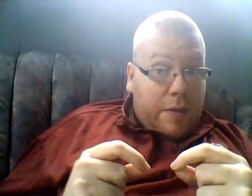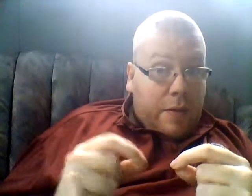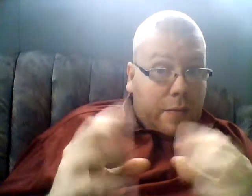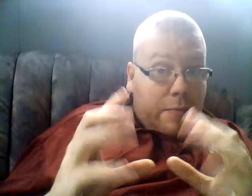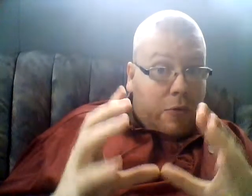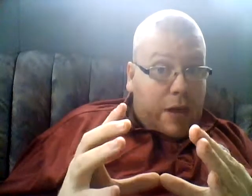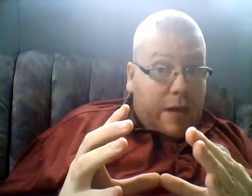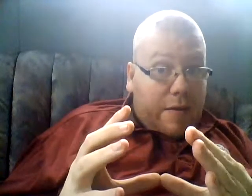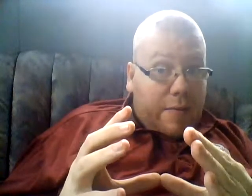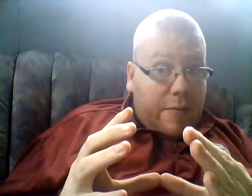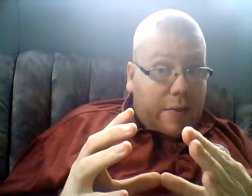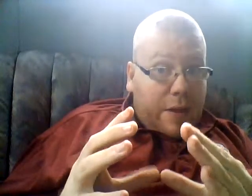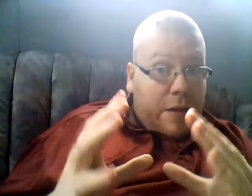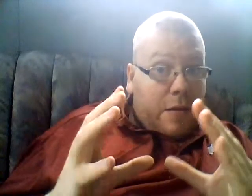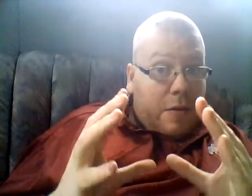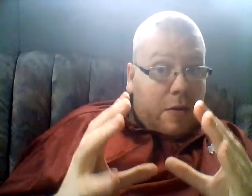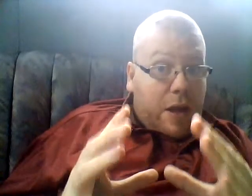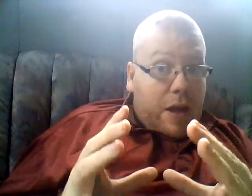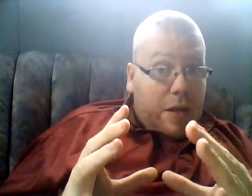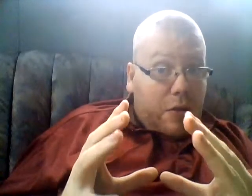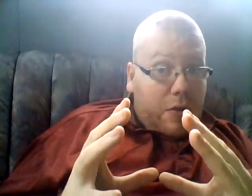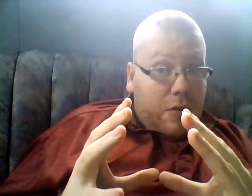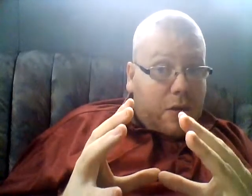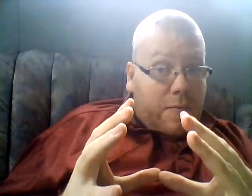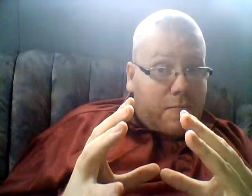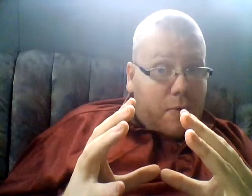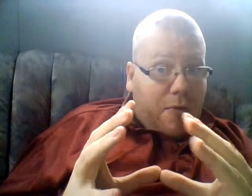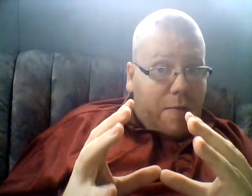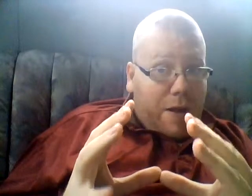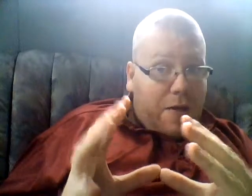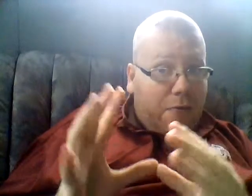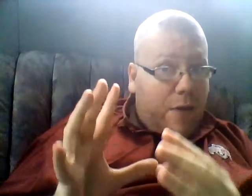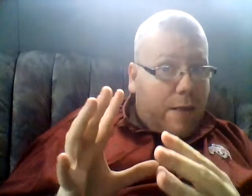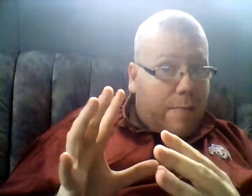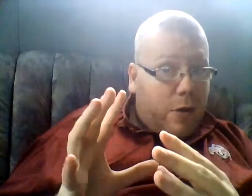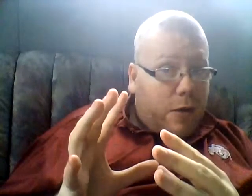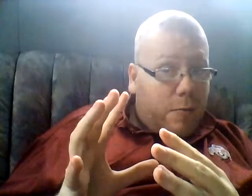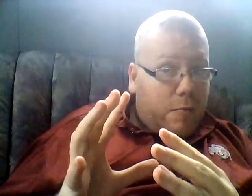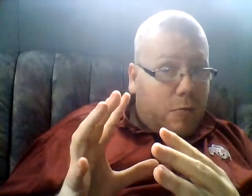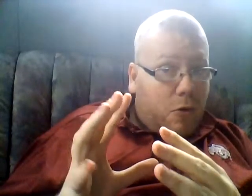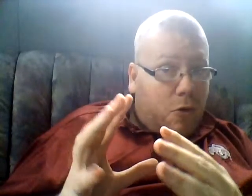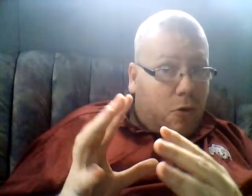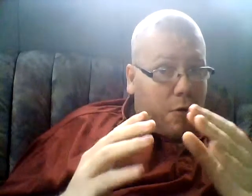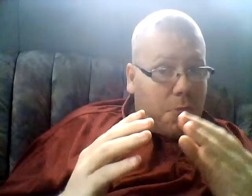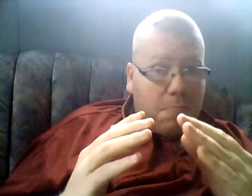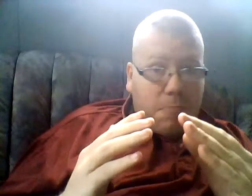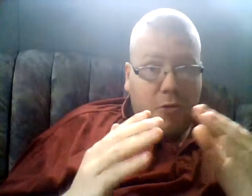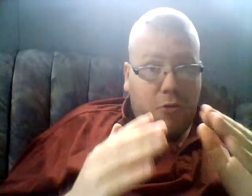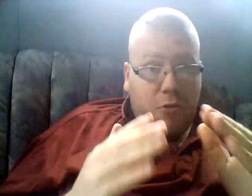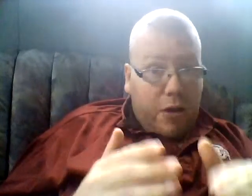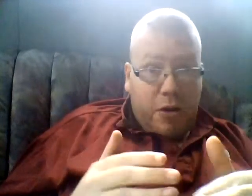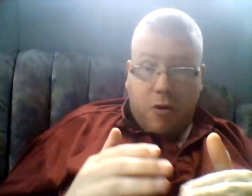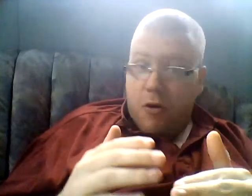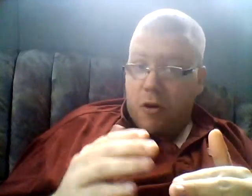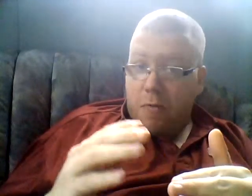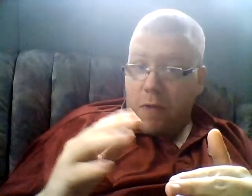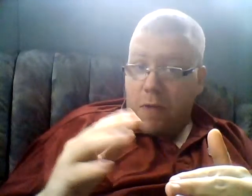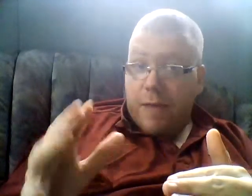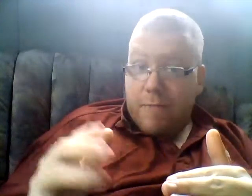please, change your profile pic on Facebook or Twitter or MySpace